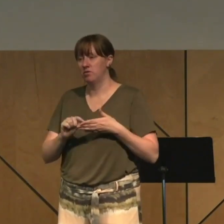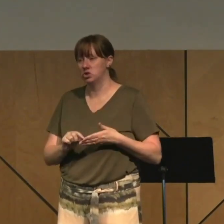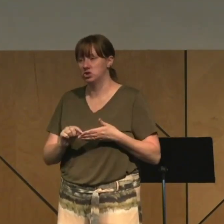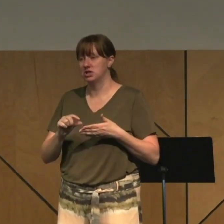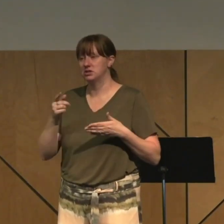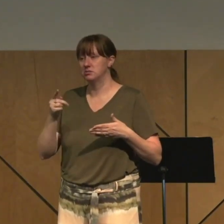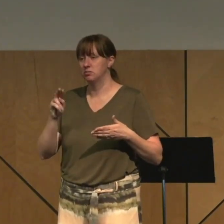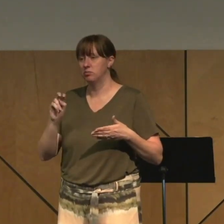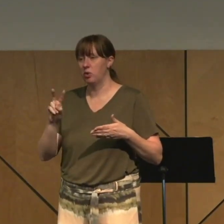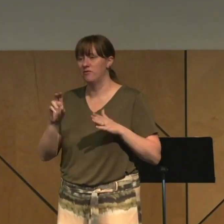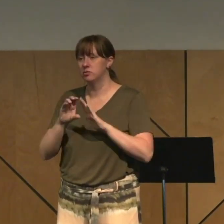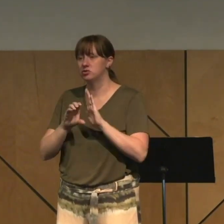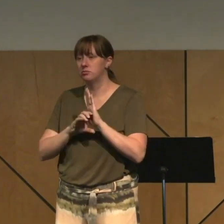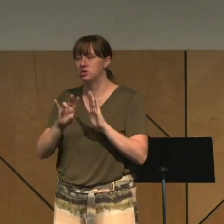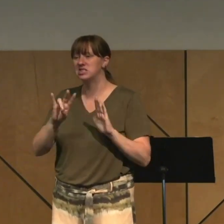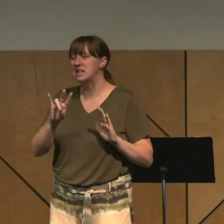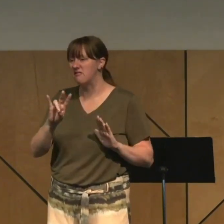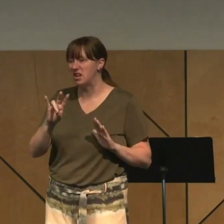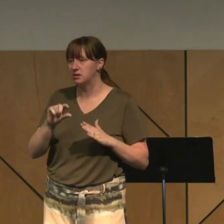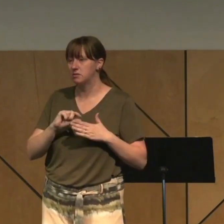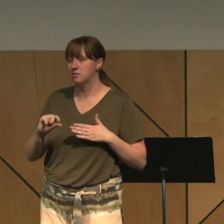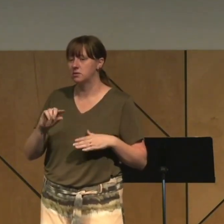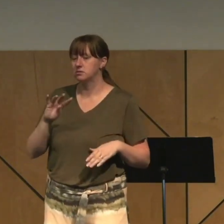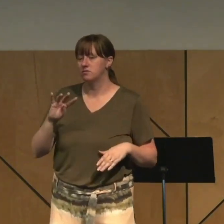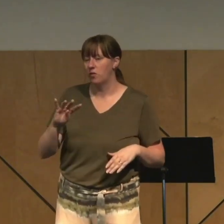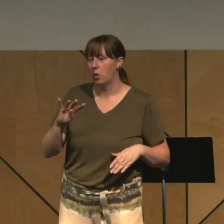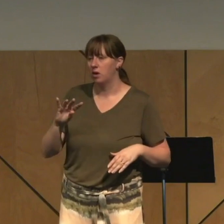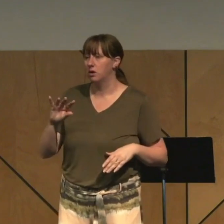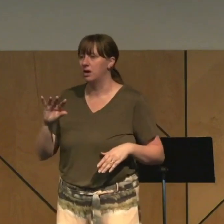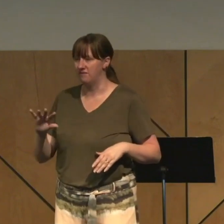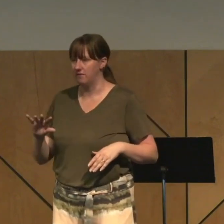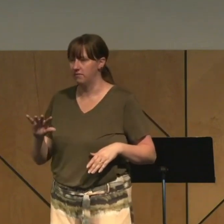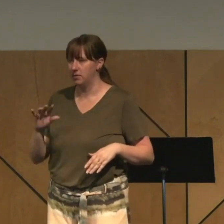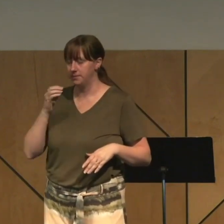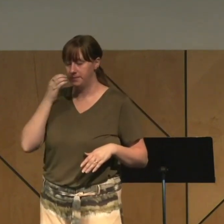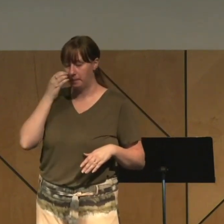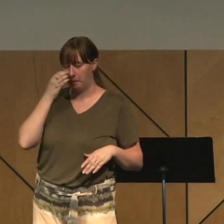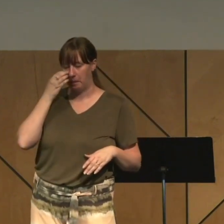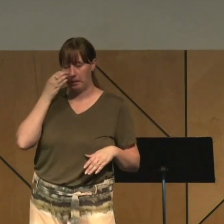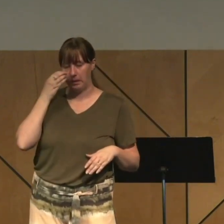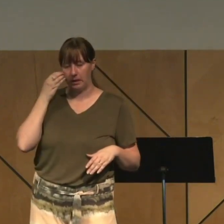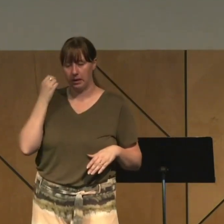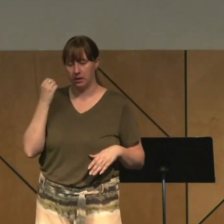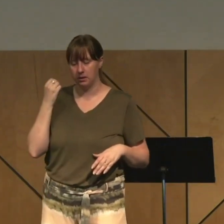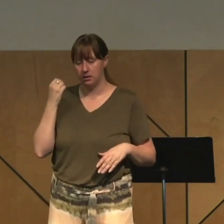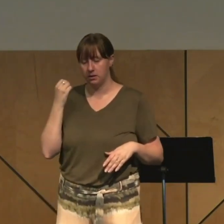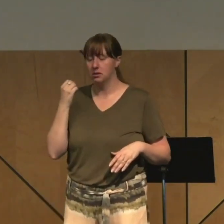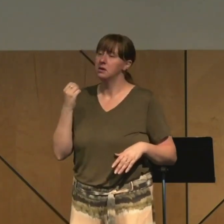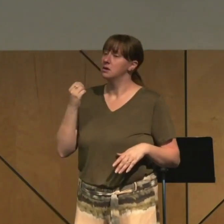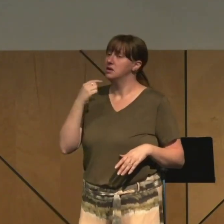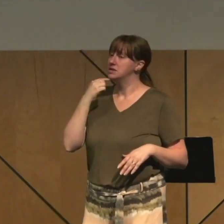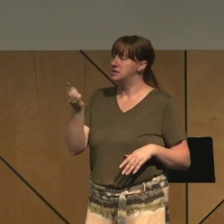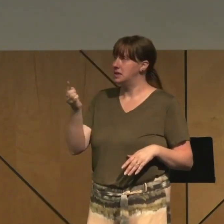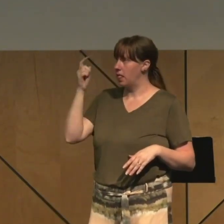7. Chapter 7, verses 4 and 5. It says, Say to wisdom, you are my